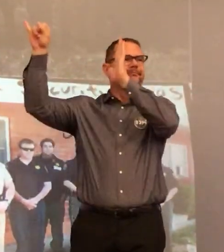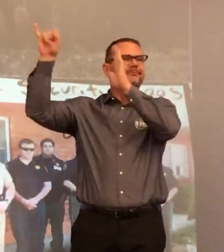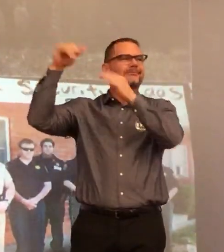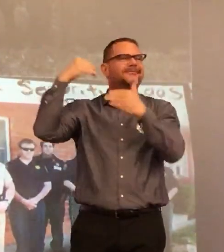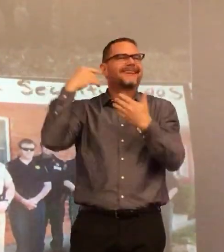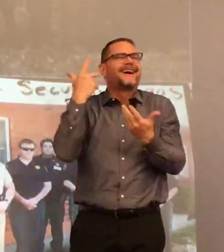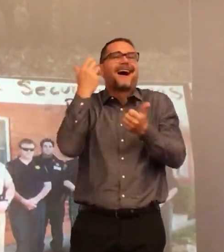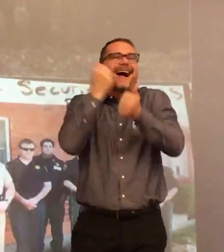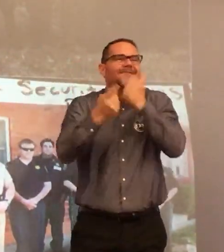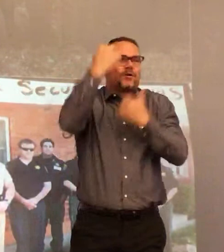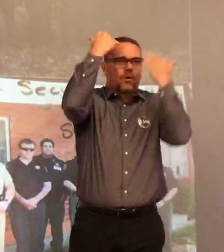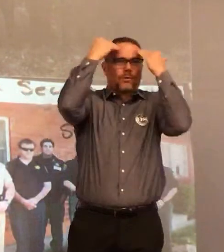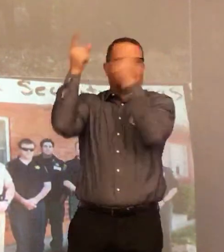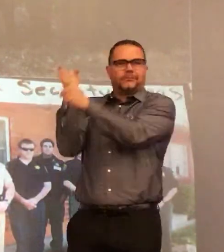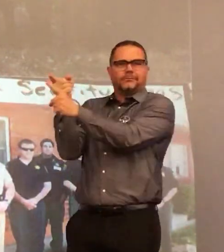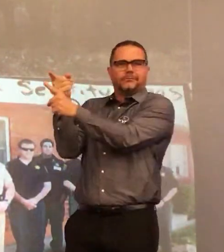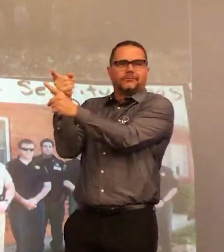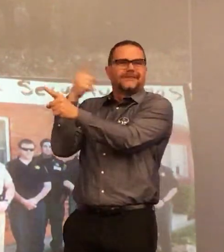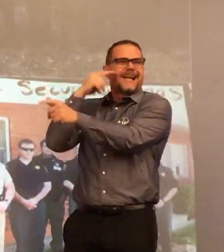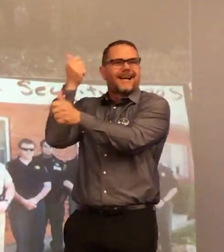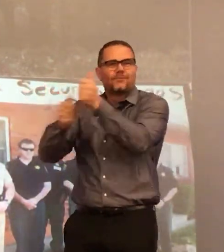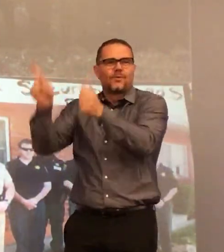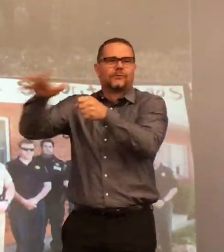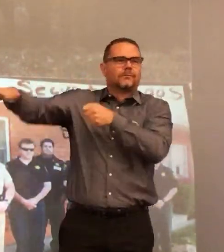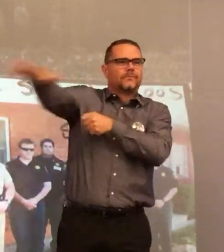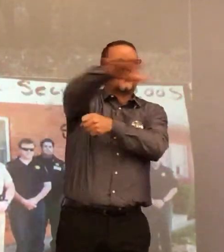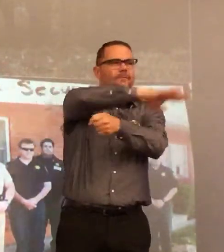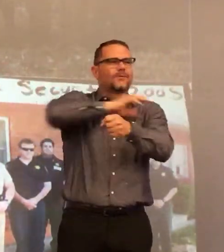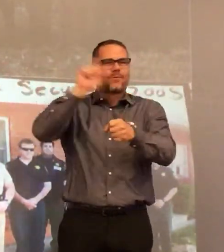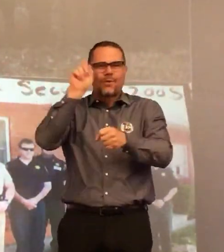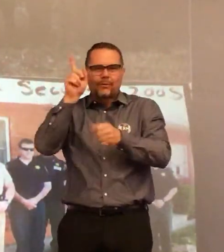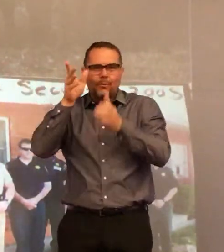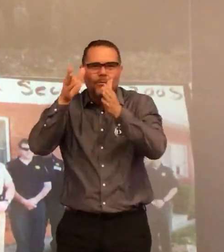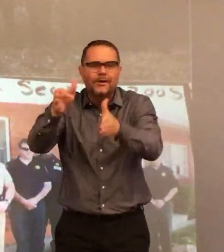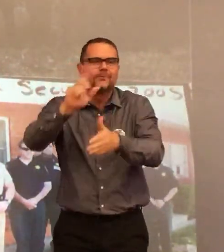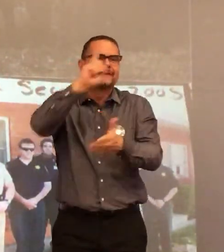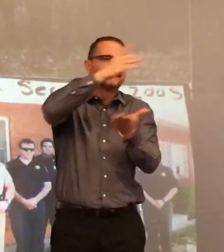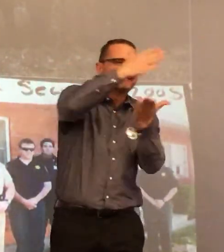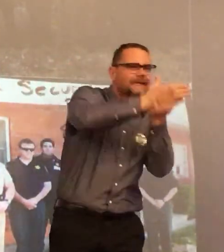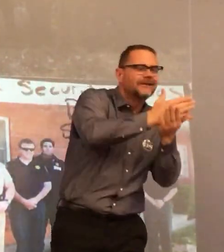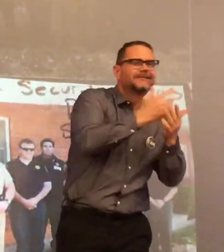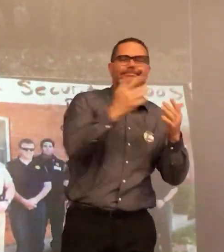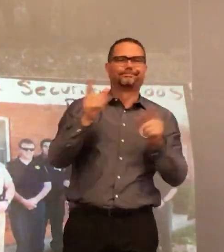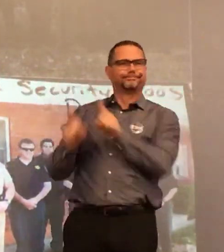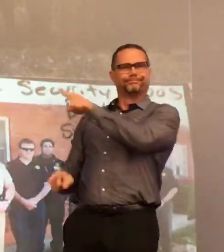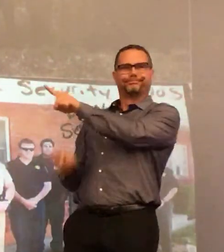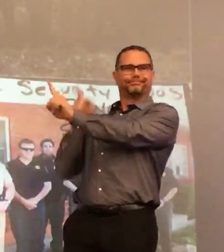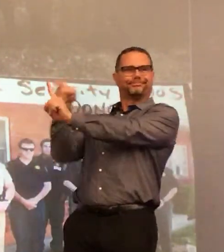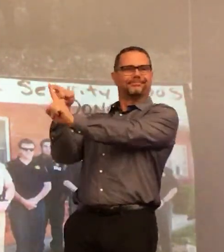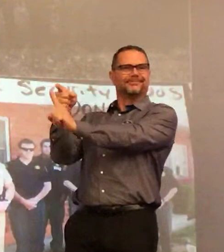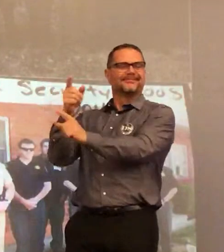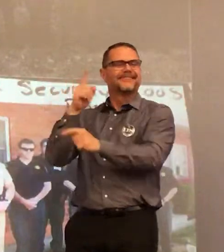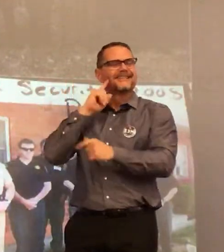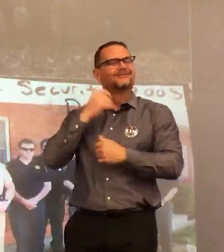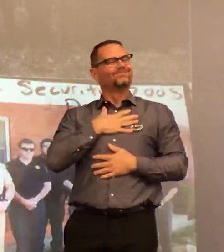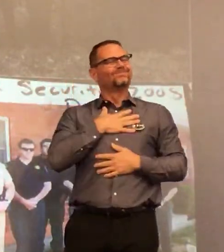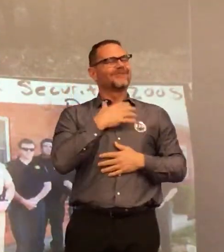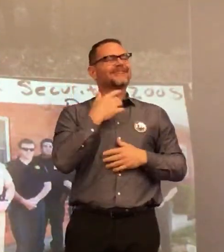how he's driving. Instantly, I know it's him. Everyone knew who he was, where he was, where he stopped.